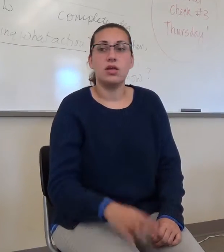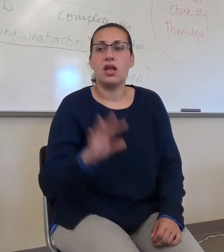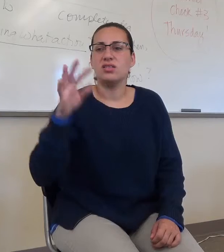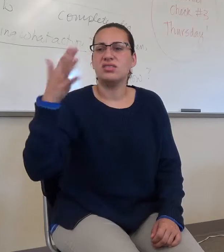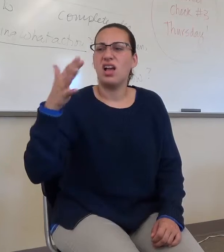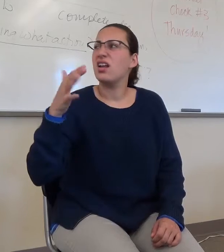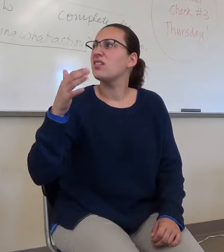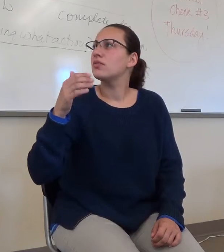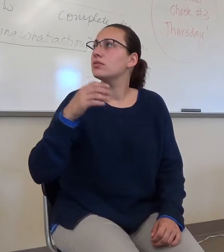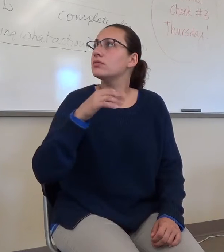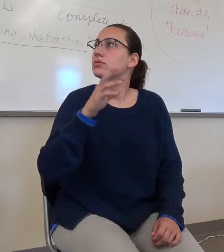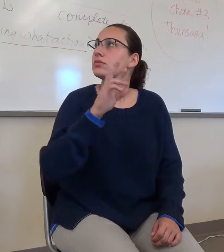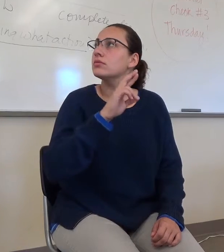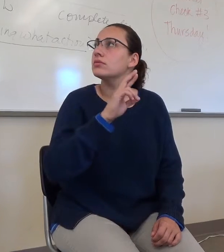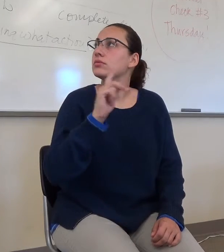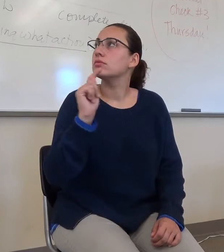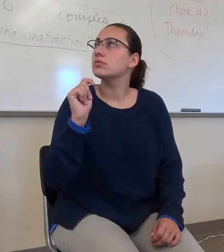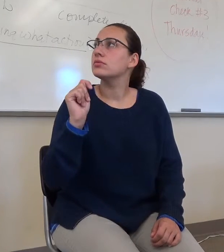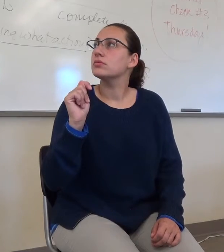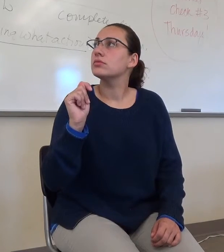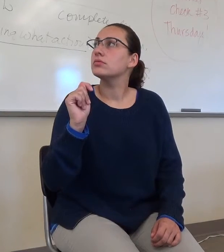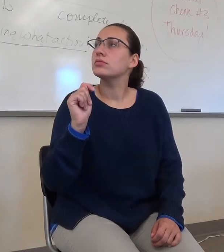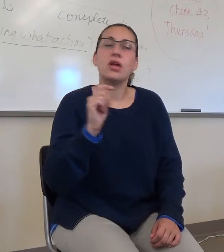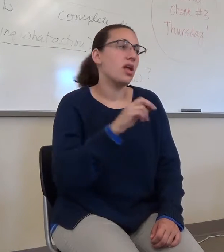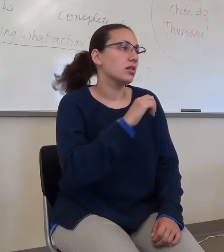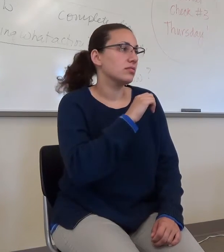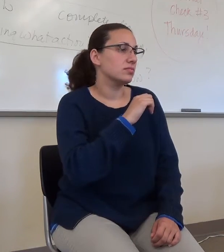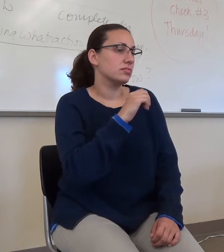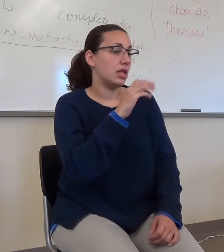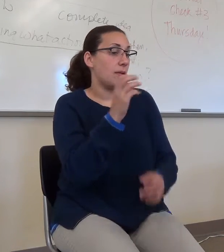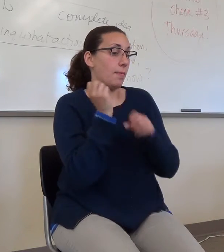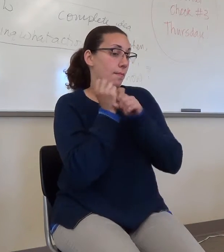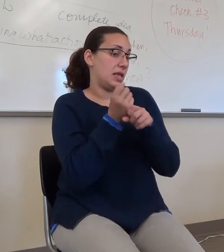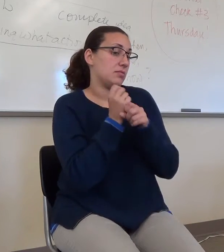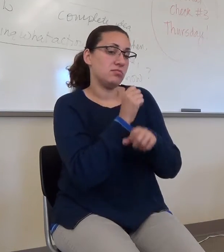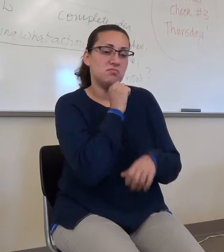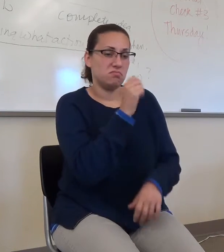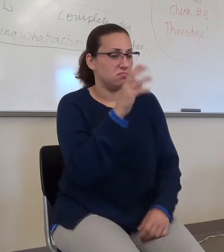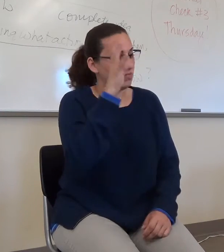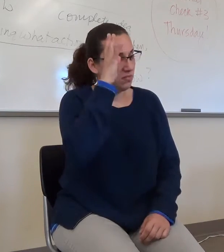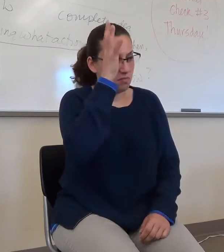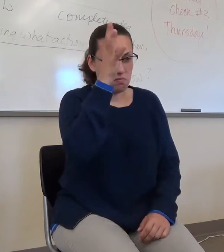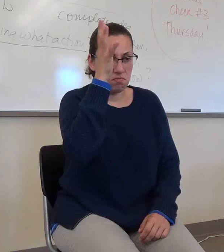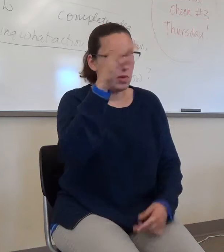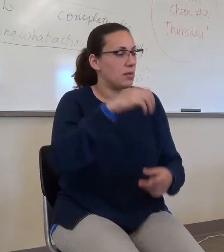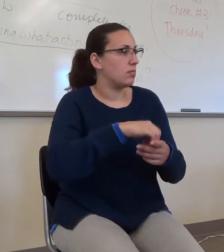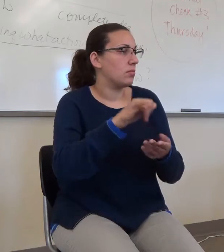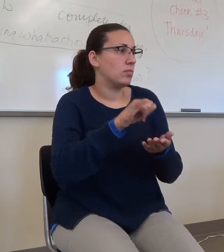thing. They didn't invent baseball in Cooperstown, New York, in 1839. Okay.